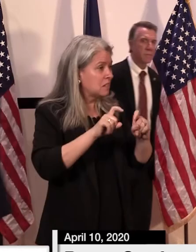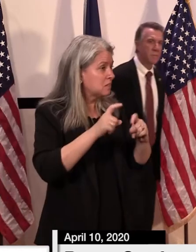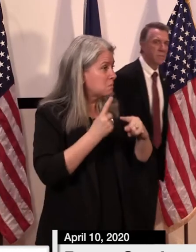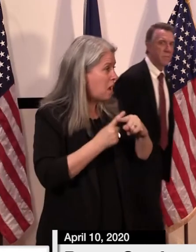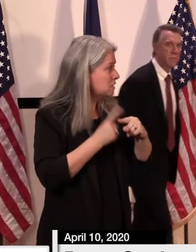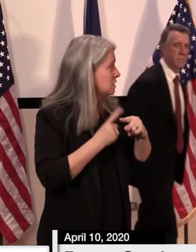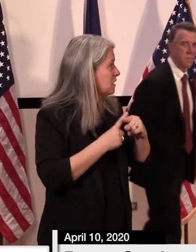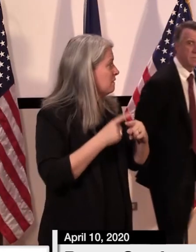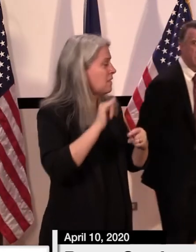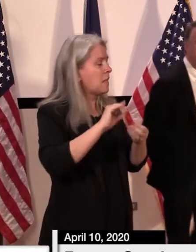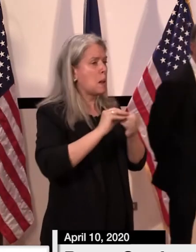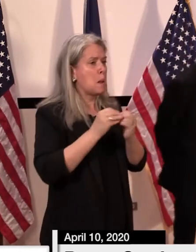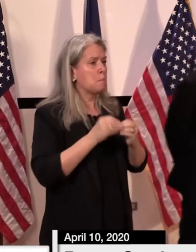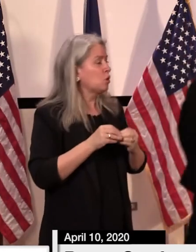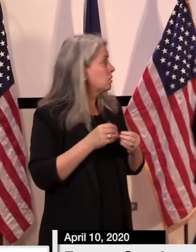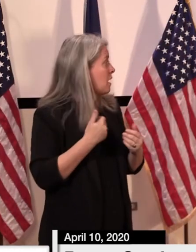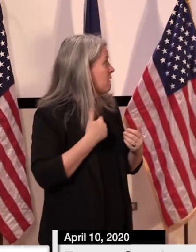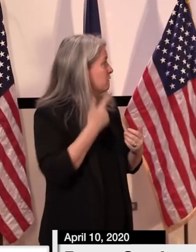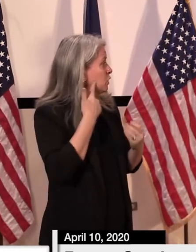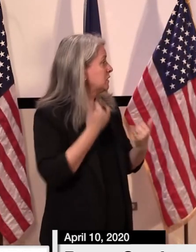positive we have as of yet